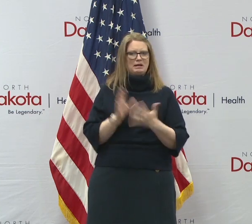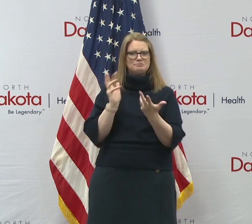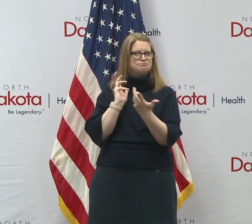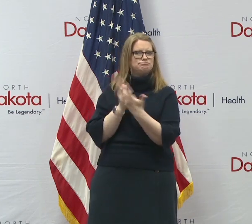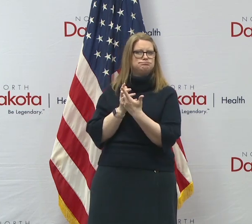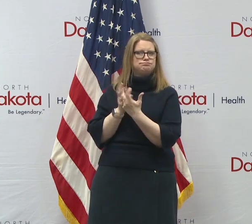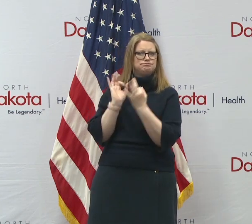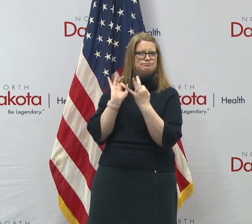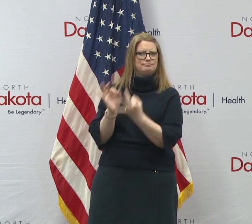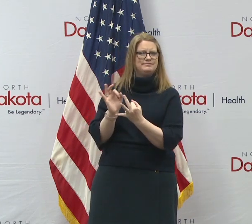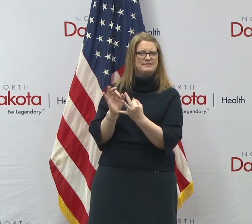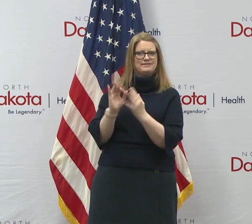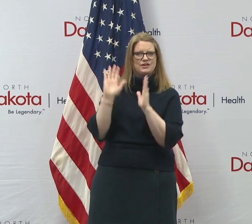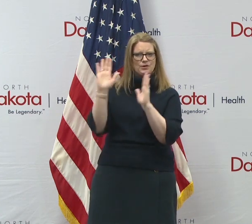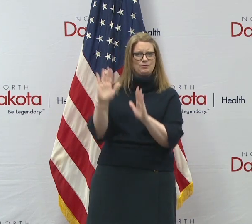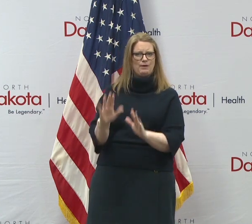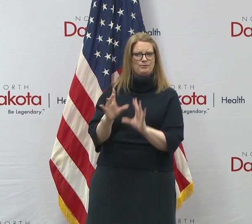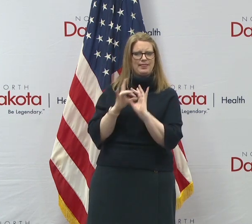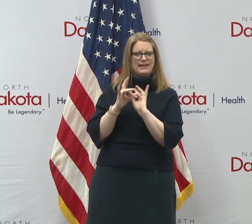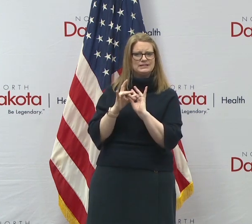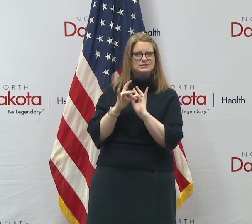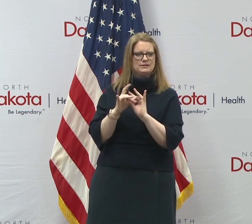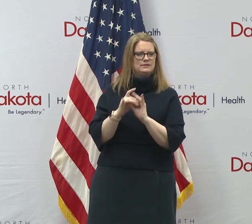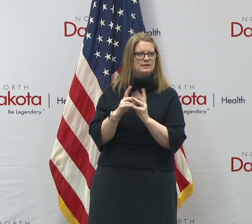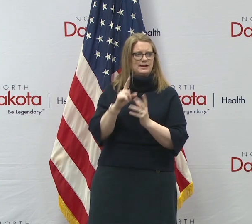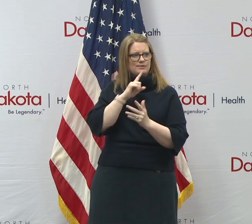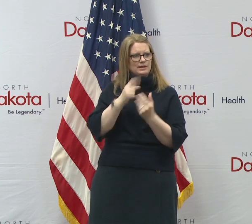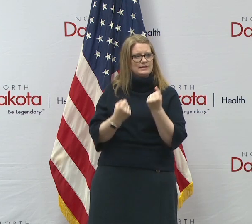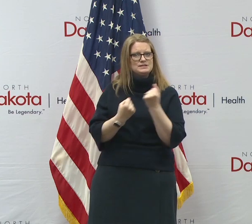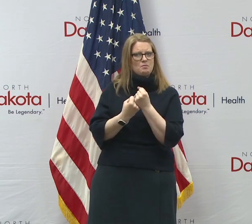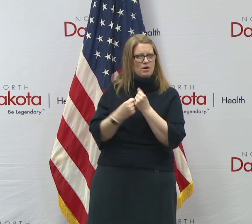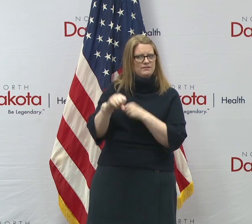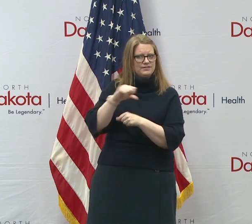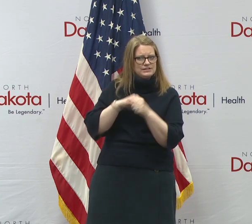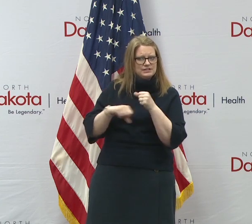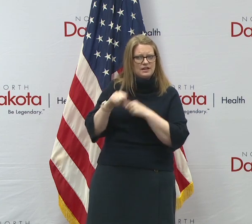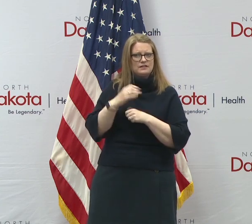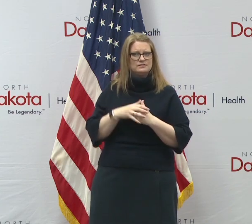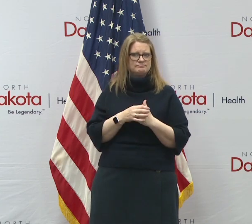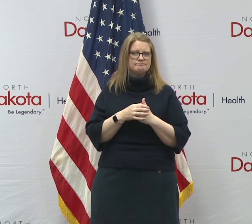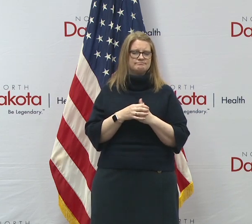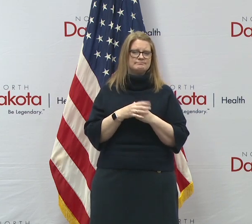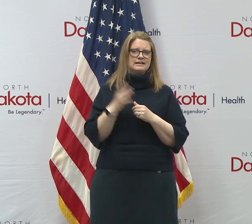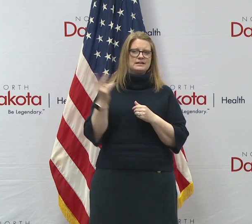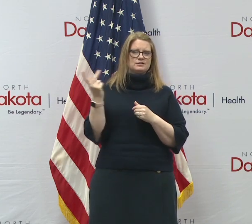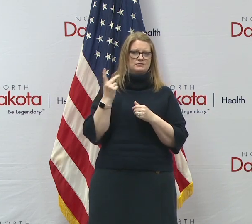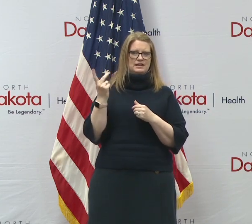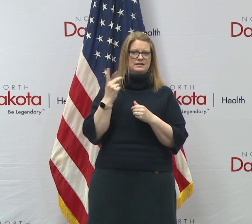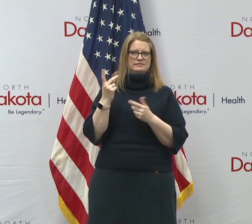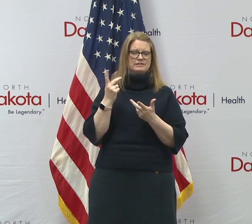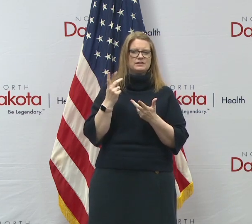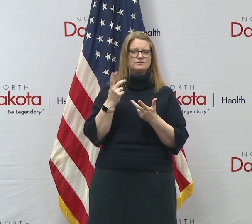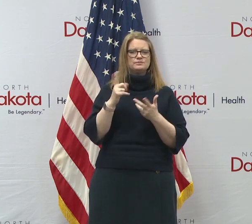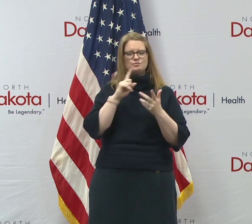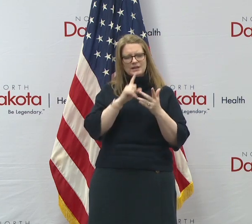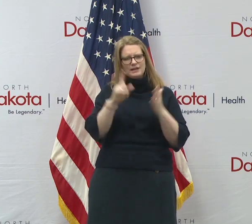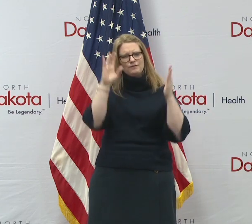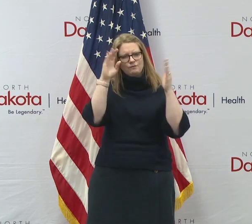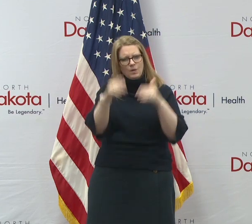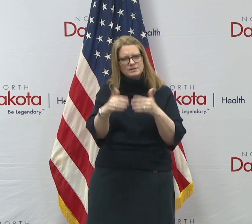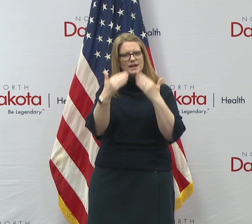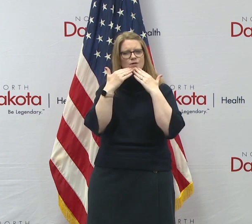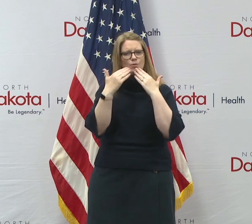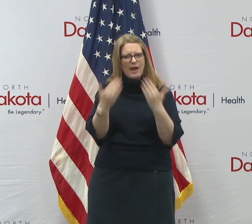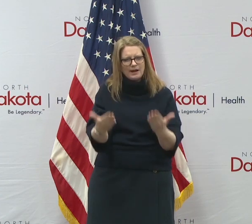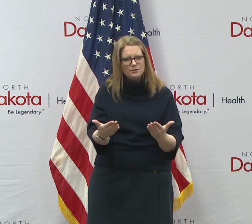and have a great relationship. And, you know, we're so supportive of each other and we both spend a lot of time in gratitude. And so, um, I,